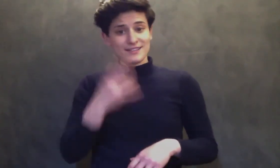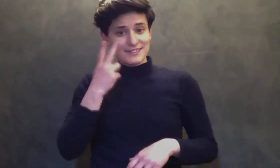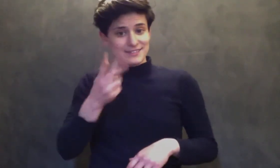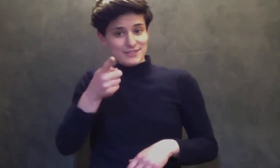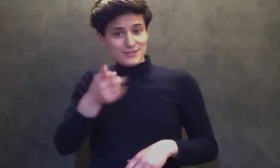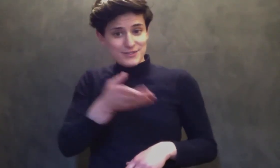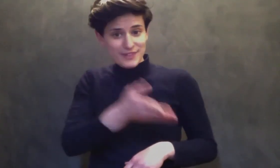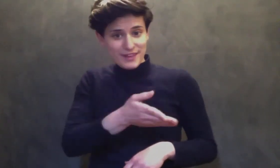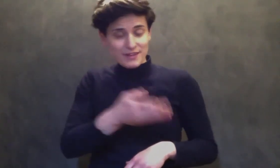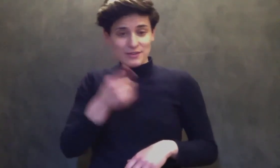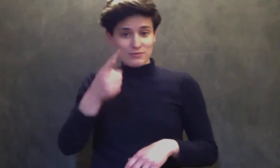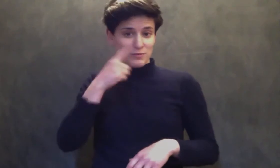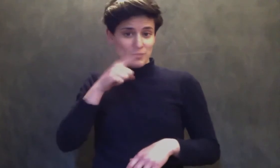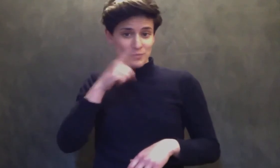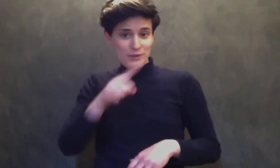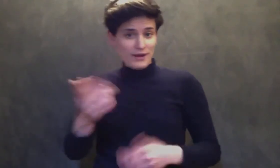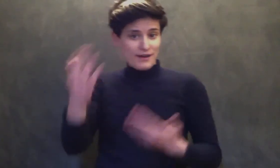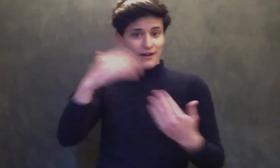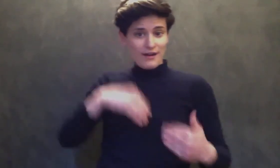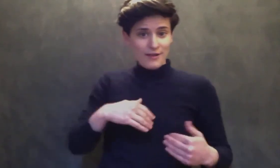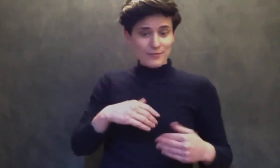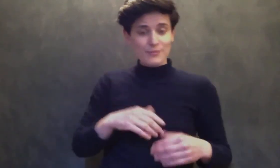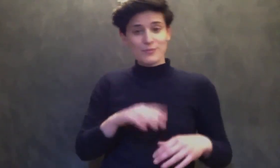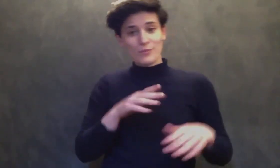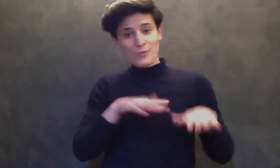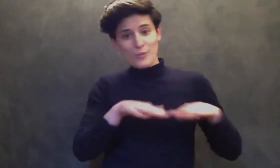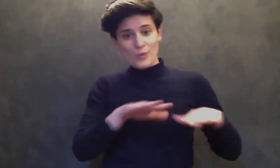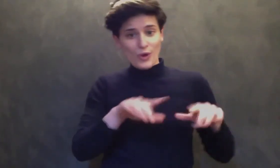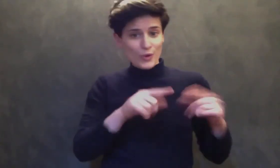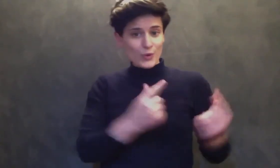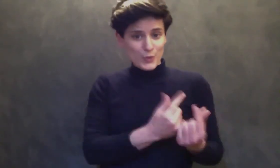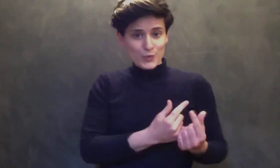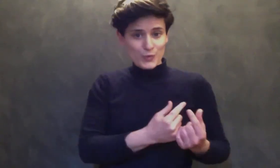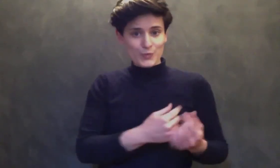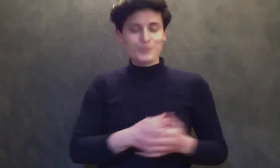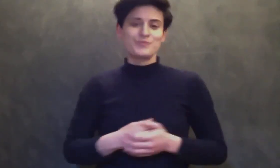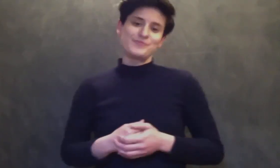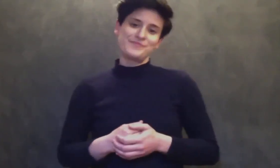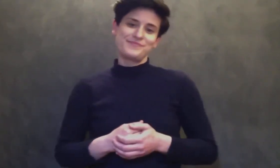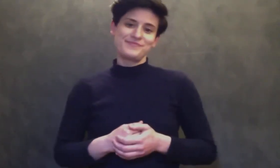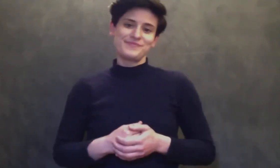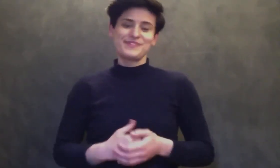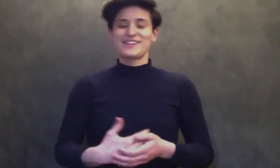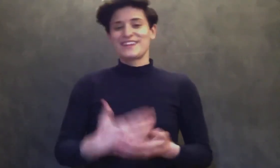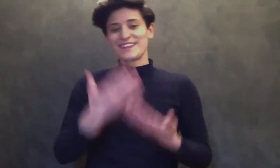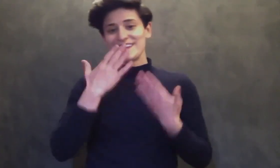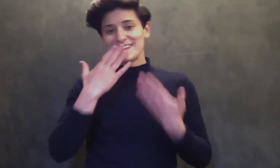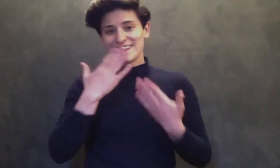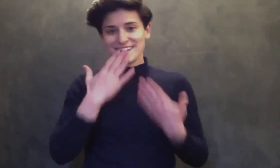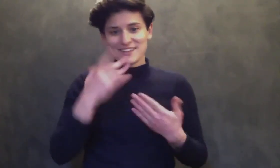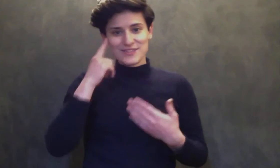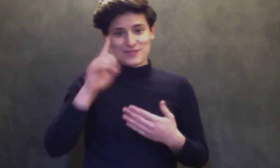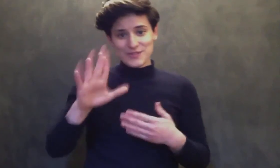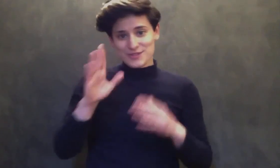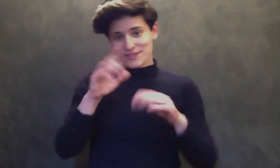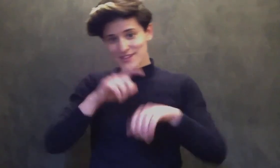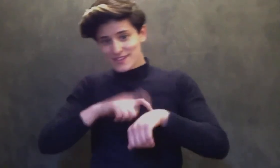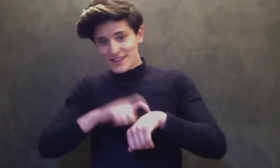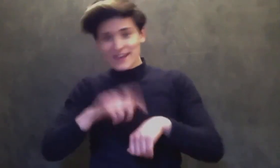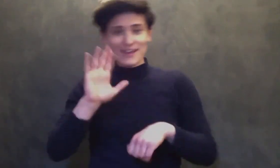I'm hoping I see you there. If you can come, we'll have a great time with the walking group. Thanks for your time